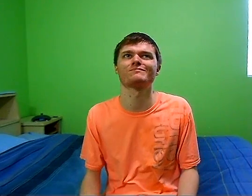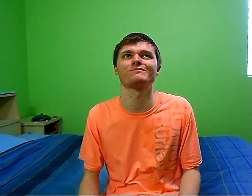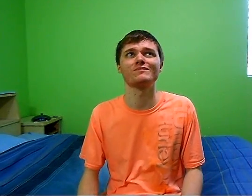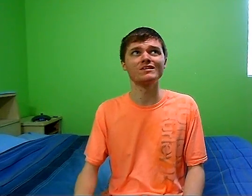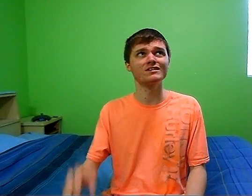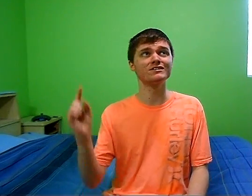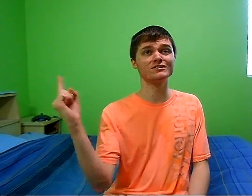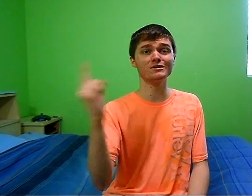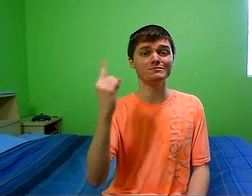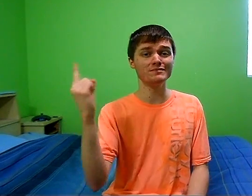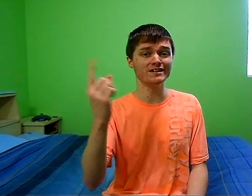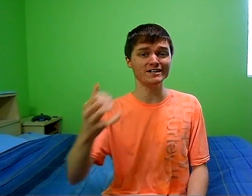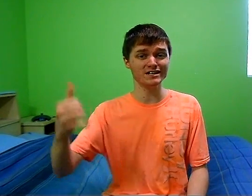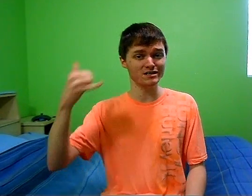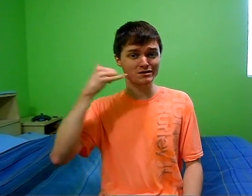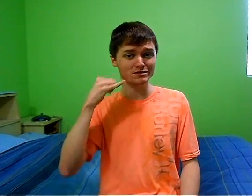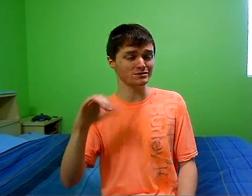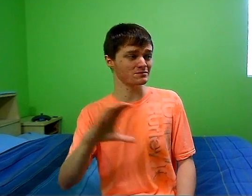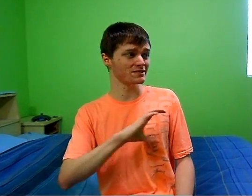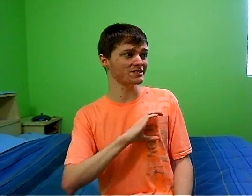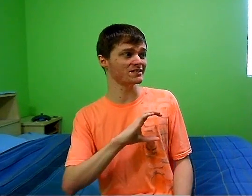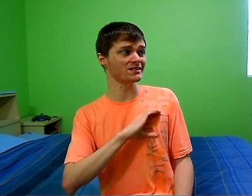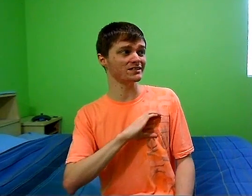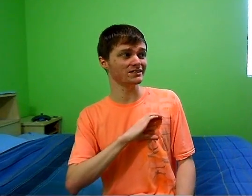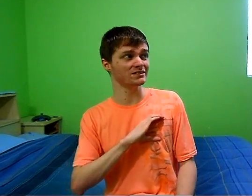Somebody call the police